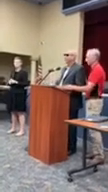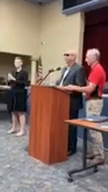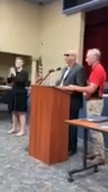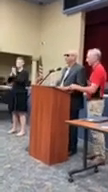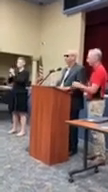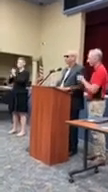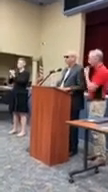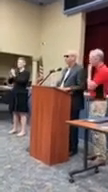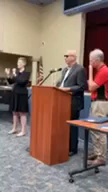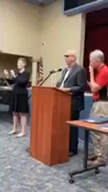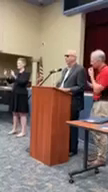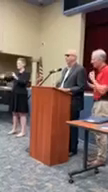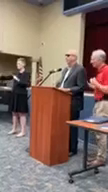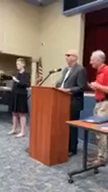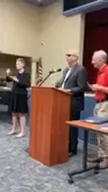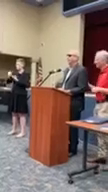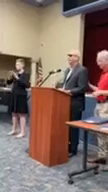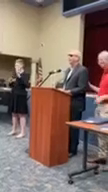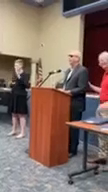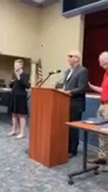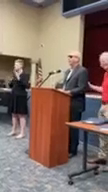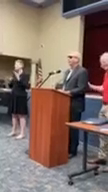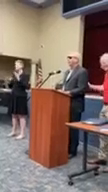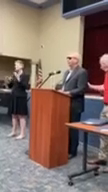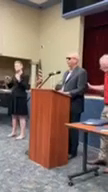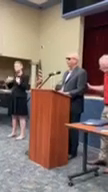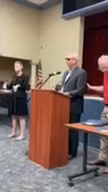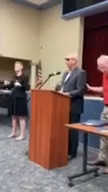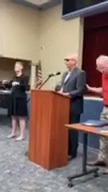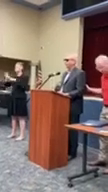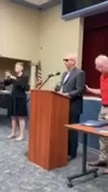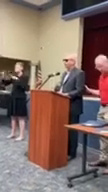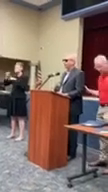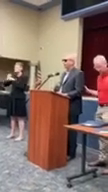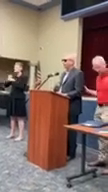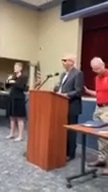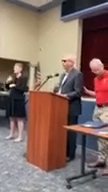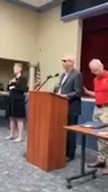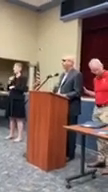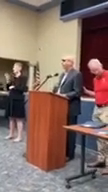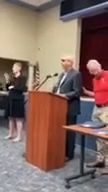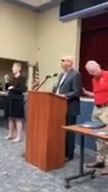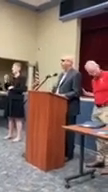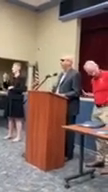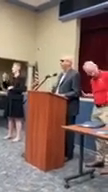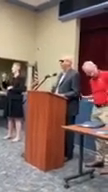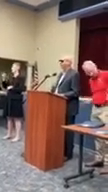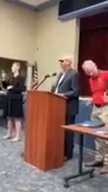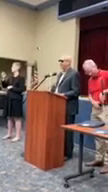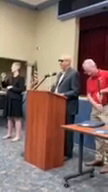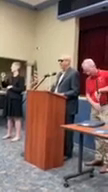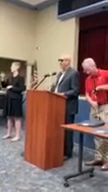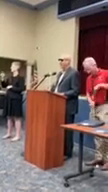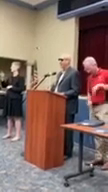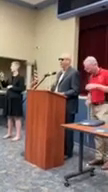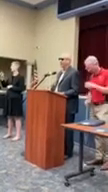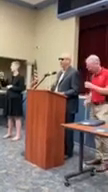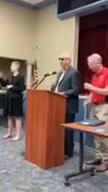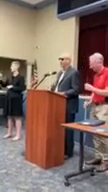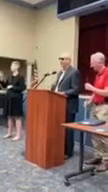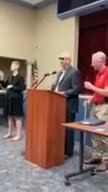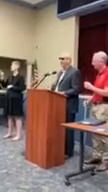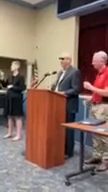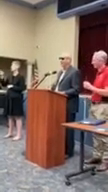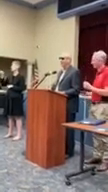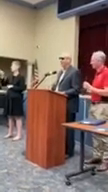Congratulations to all of you, you did a wonderful job, and we at Florida Randolph Shepard-Penders look forward to next year's 5K race event here on